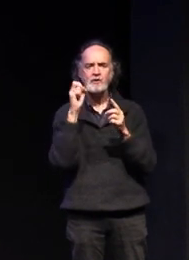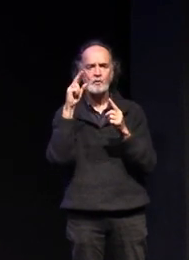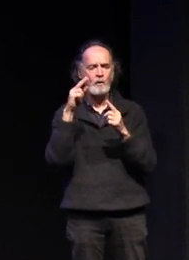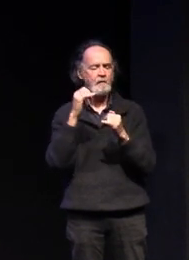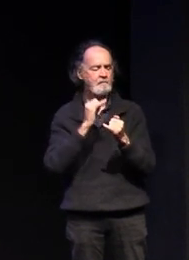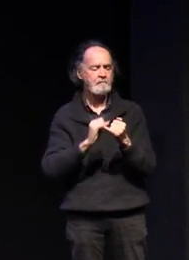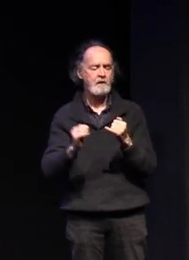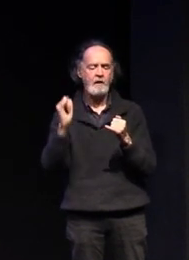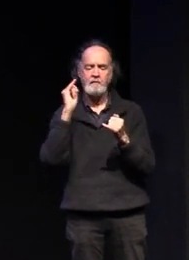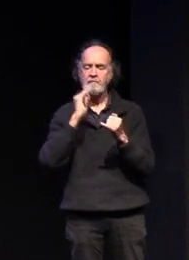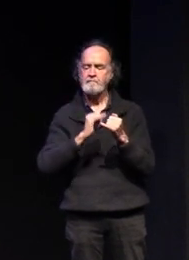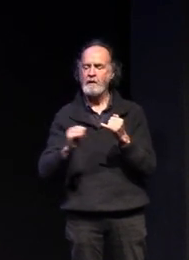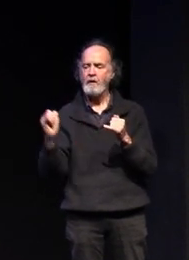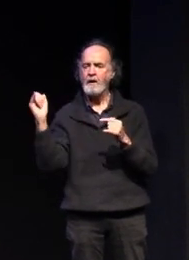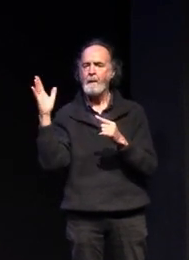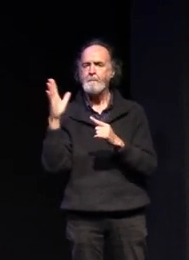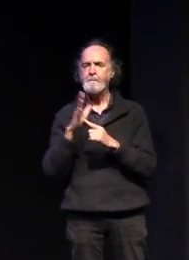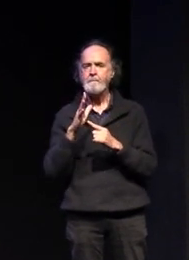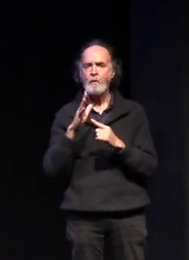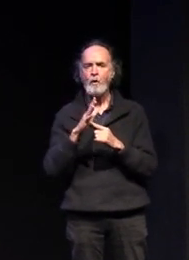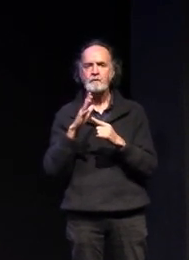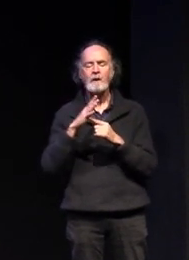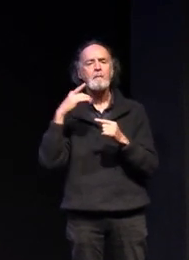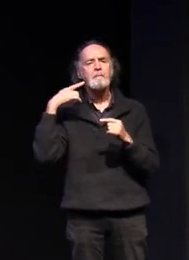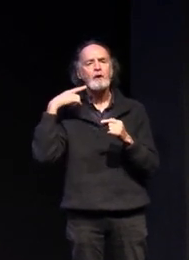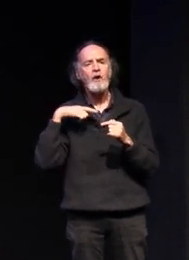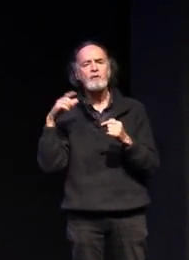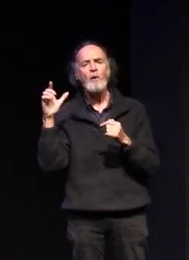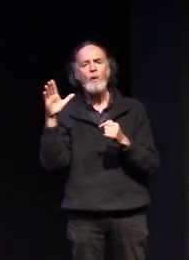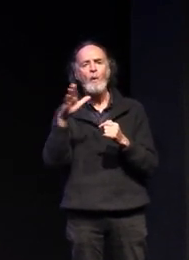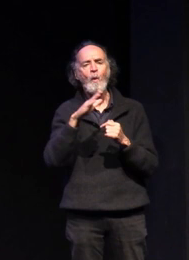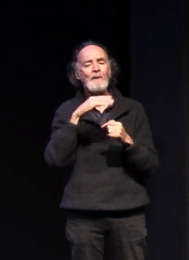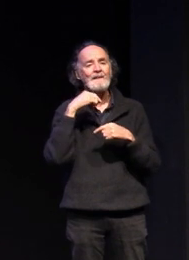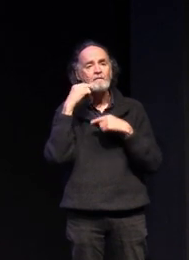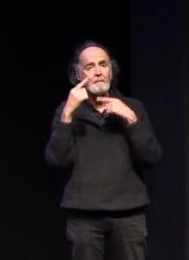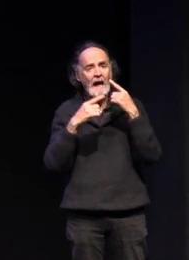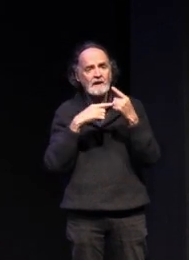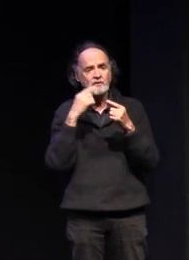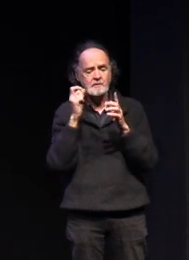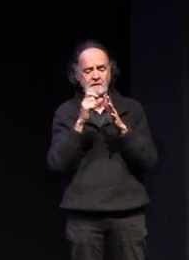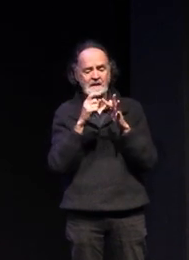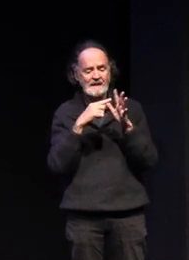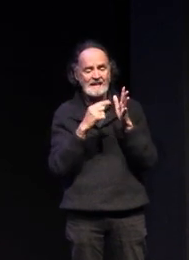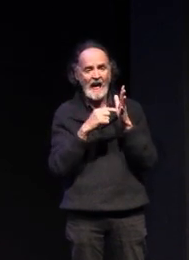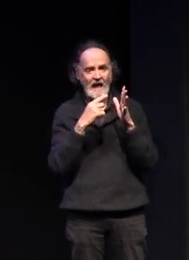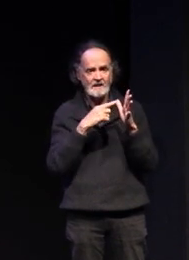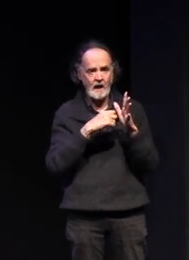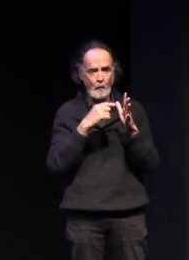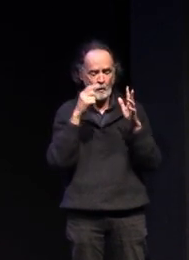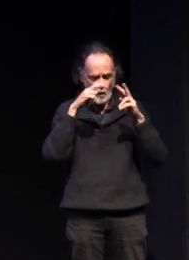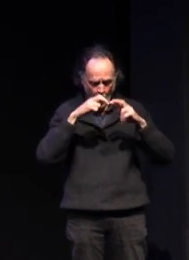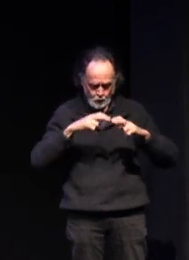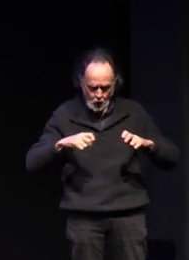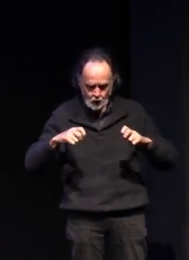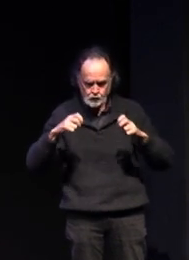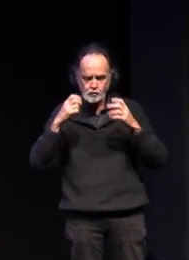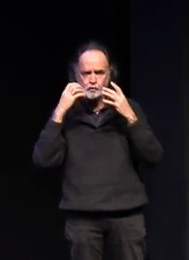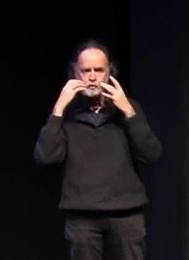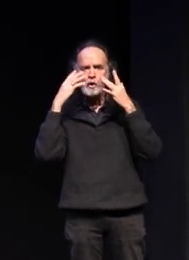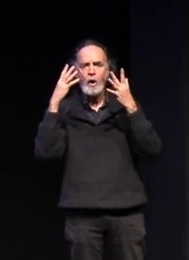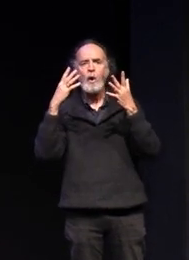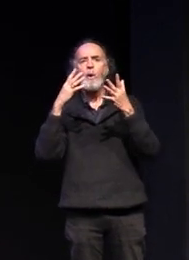because all the data that we have available to us and everything that we know ourselves tells us that life opportunities